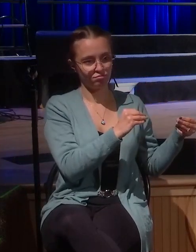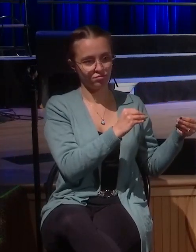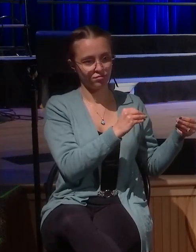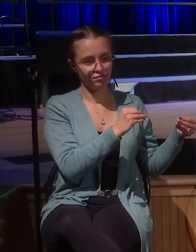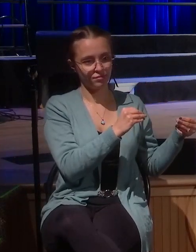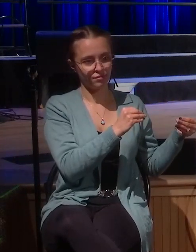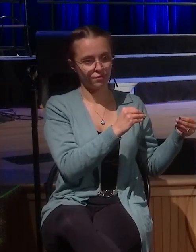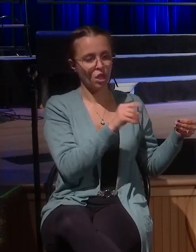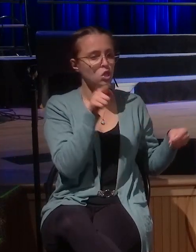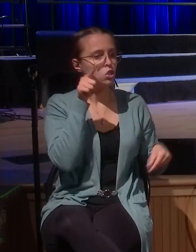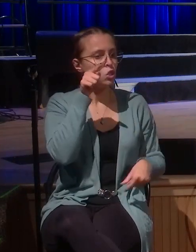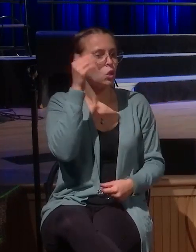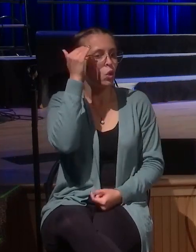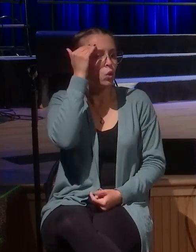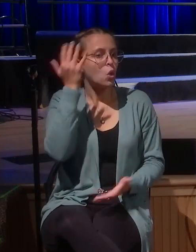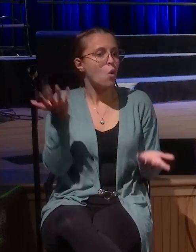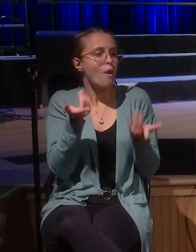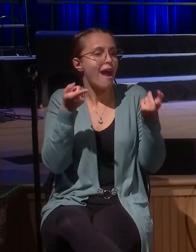Do you know what happens next in this story?